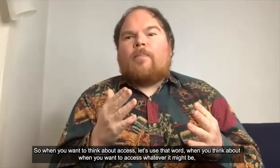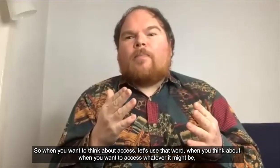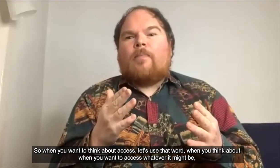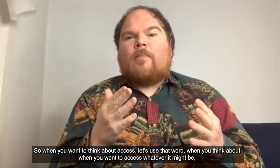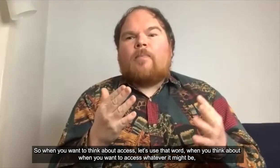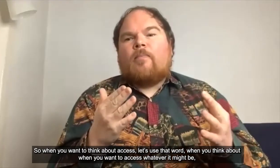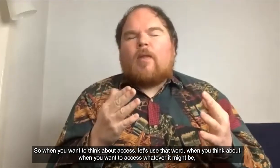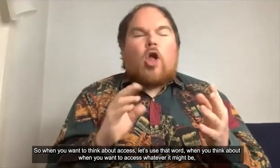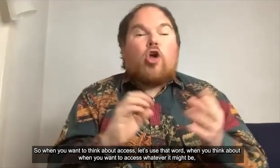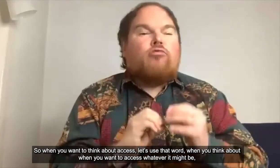about